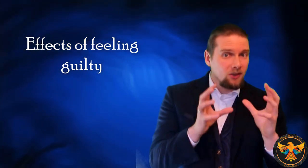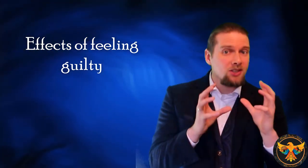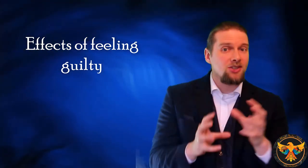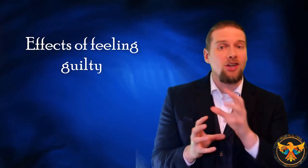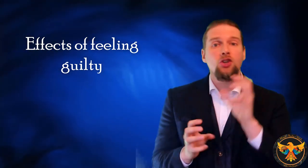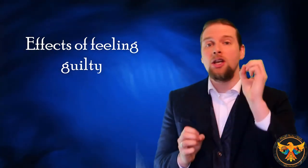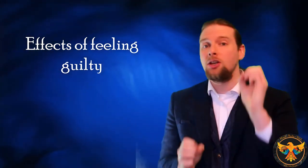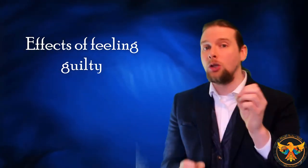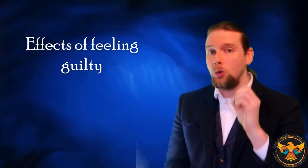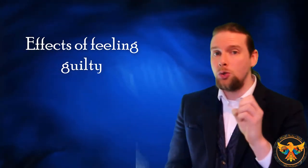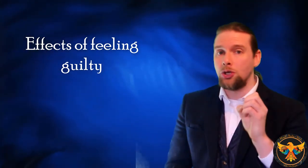guilt is essentially a delusion.